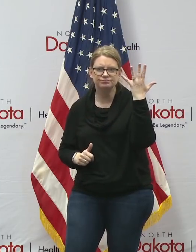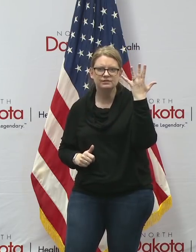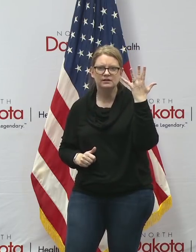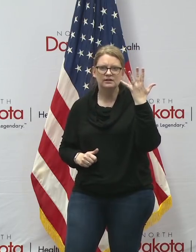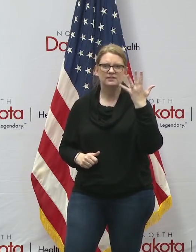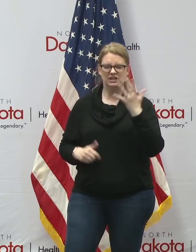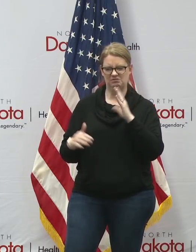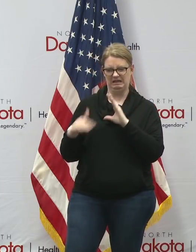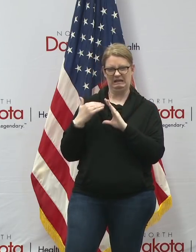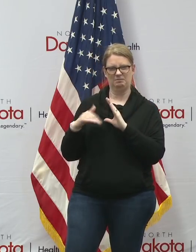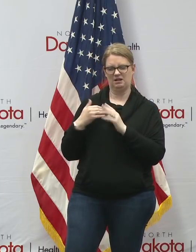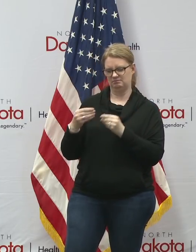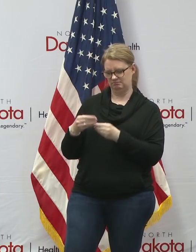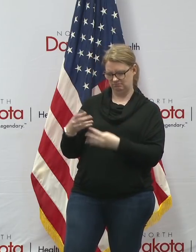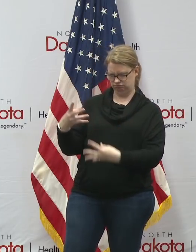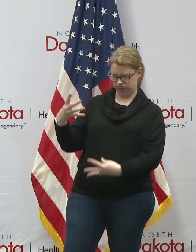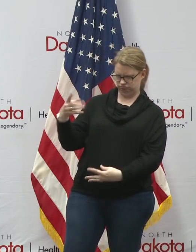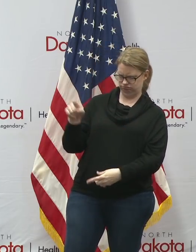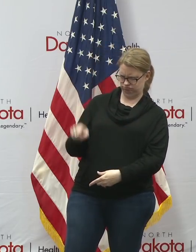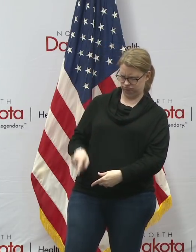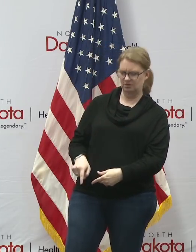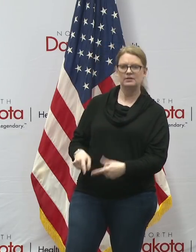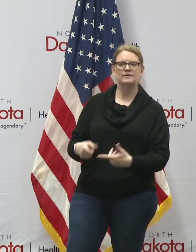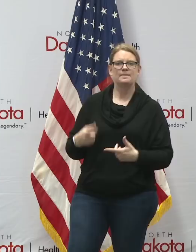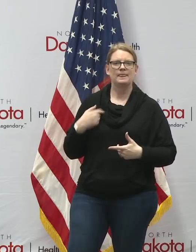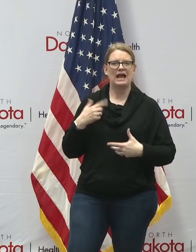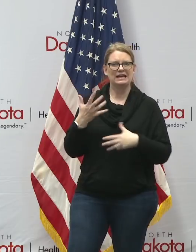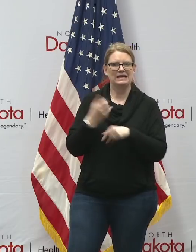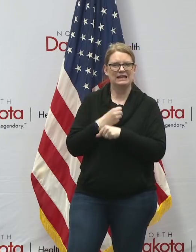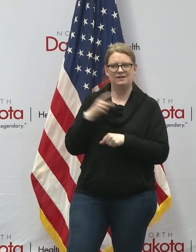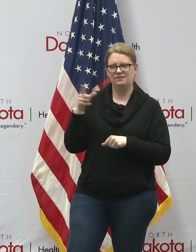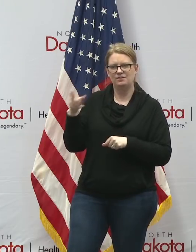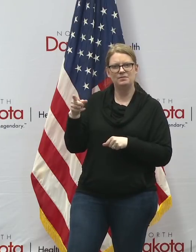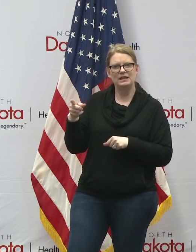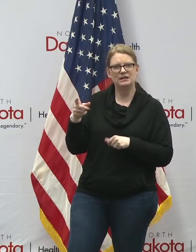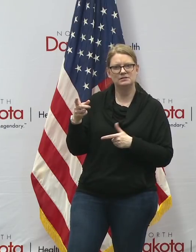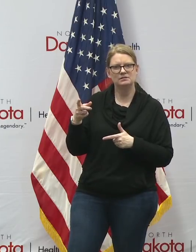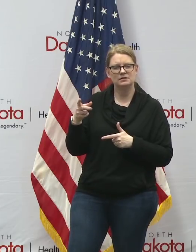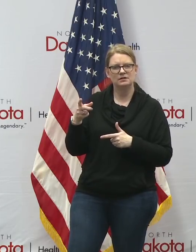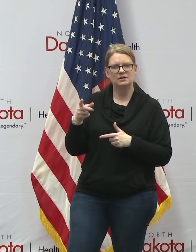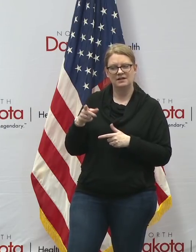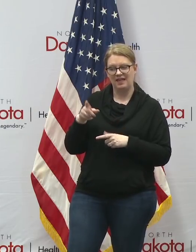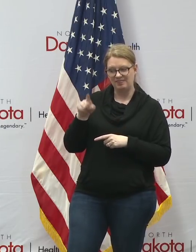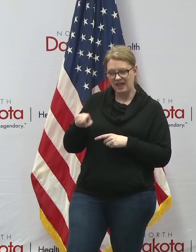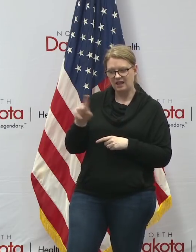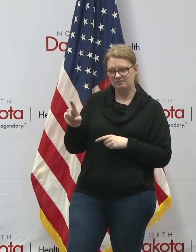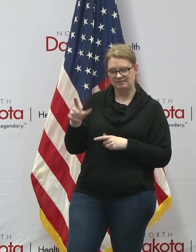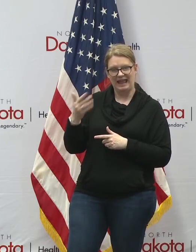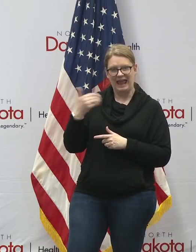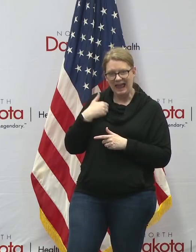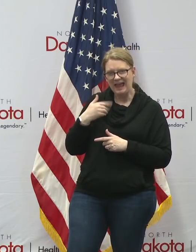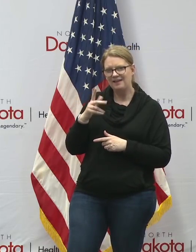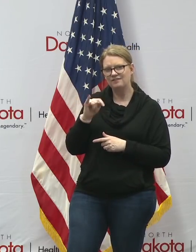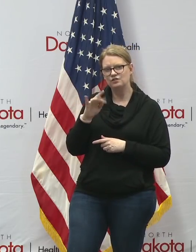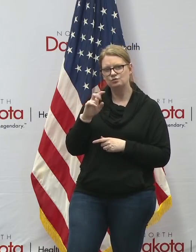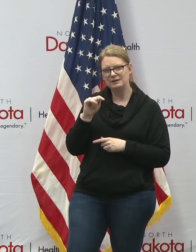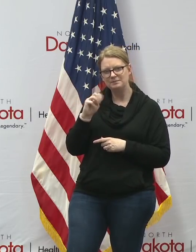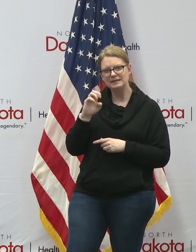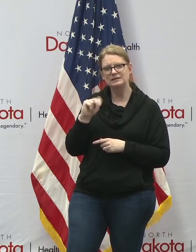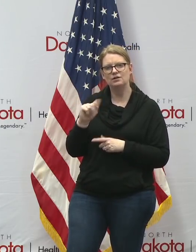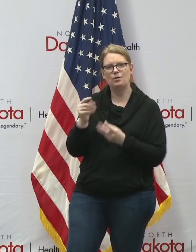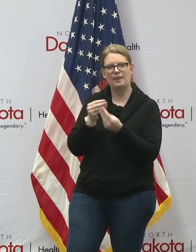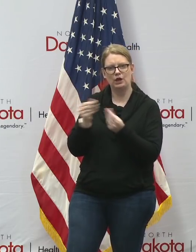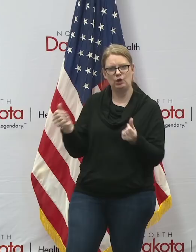another and that i can get that from these scam artists and that they and they alone have the treatment or the cure